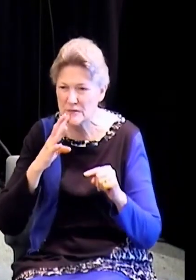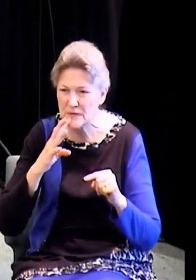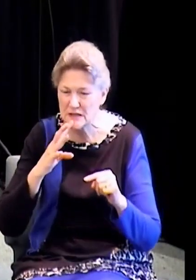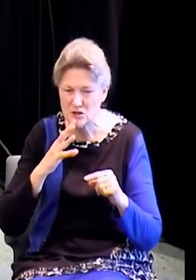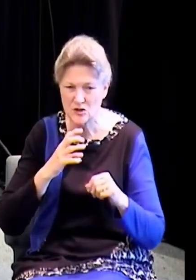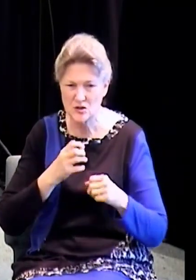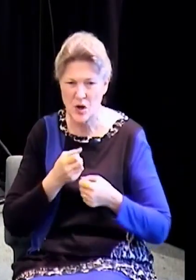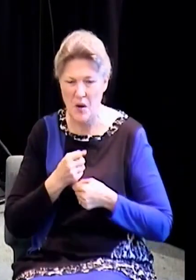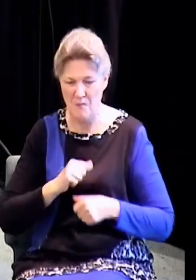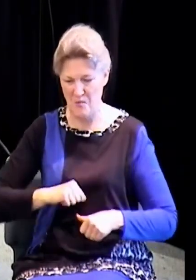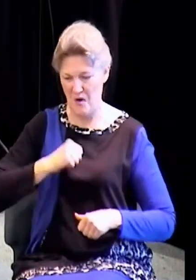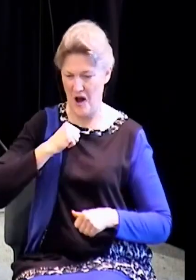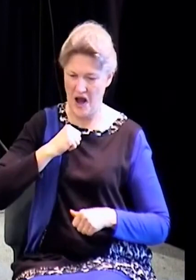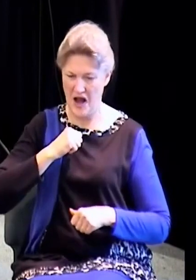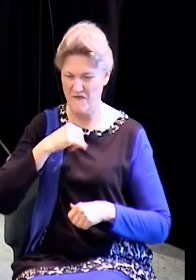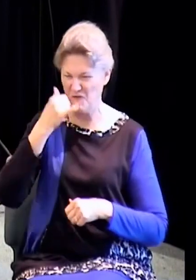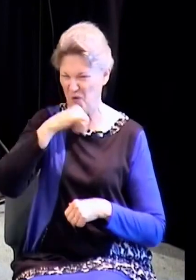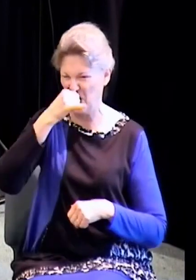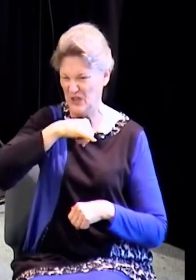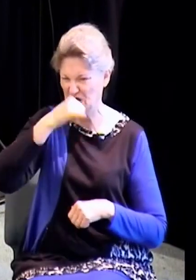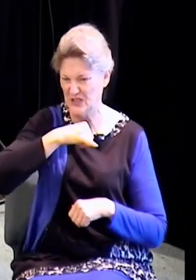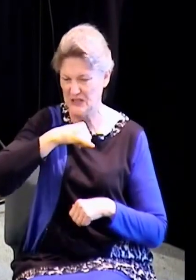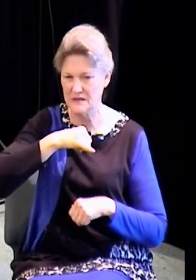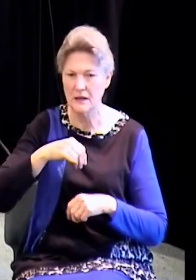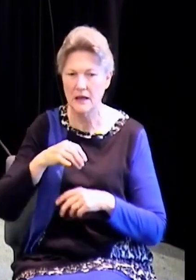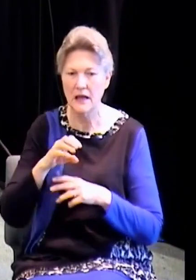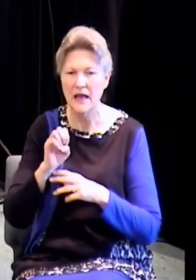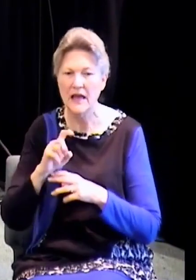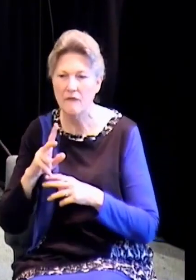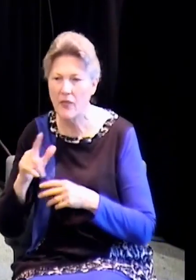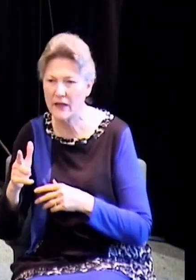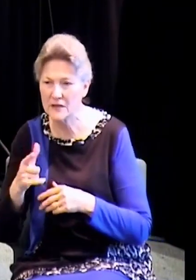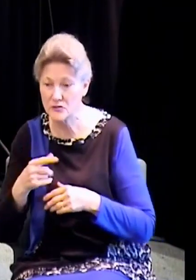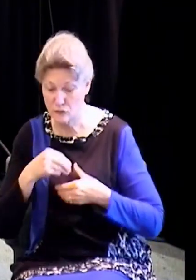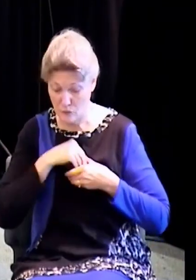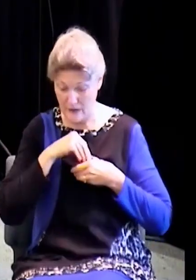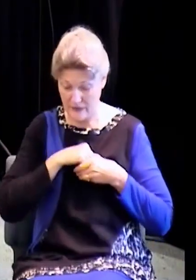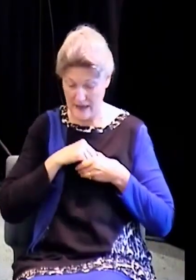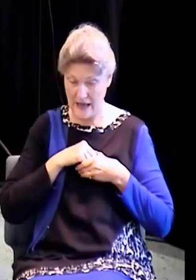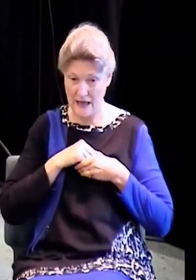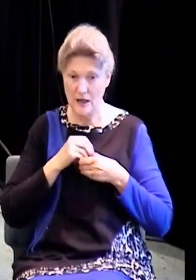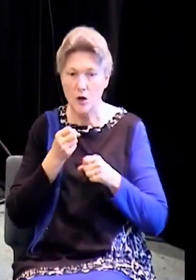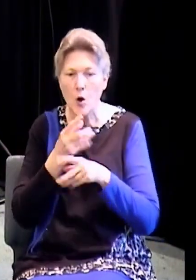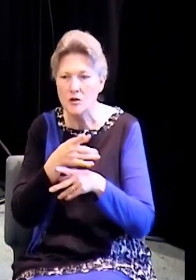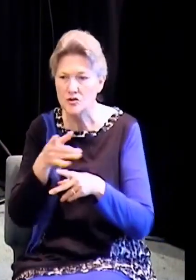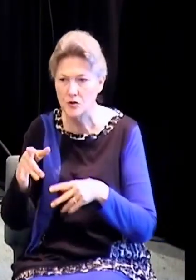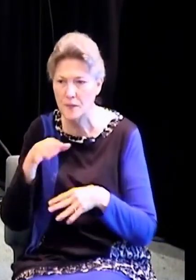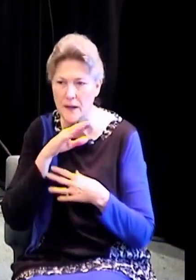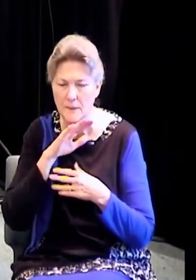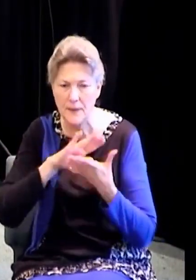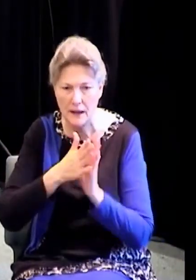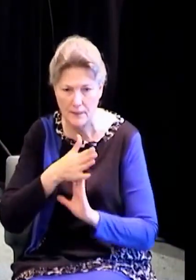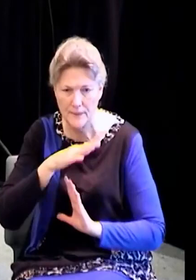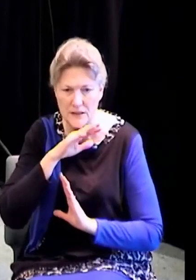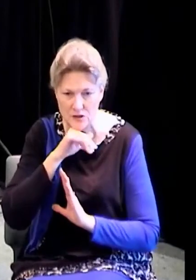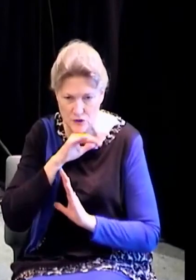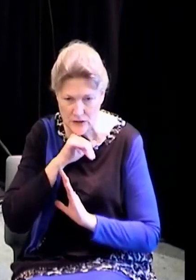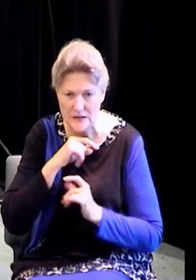foolishness, all these evil things come from within and defile a man. And the last scripture concerning this is in